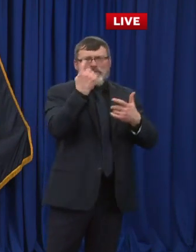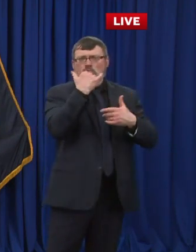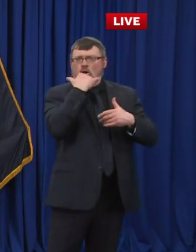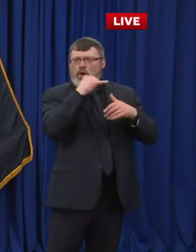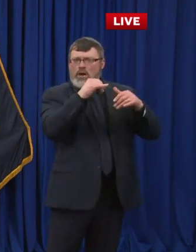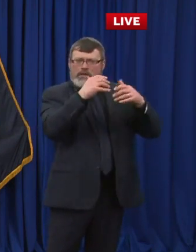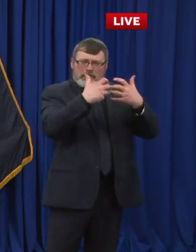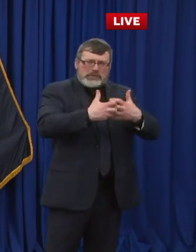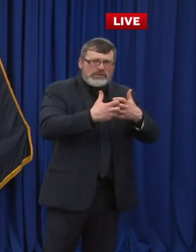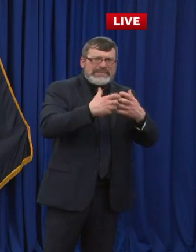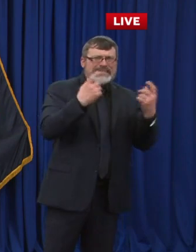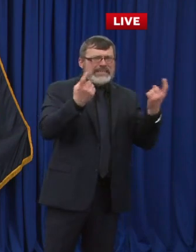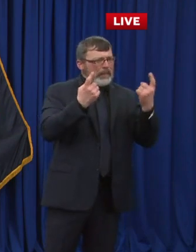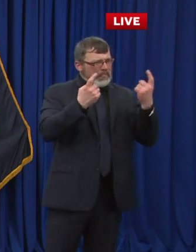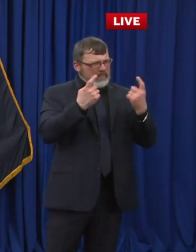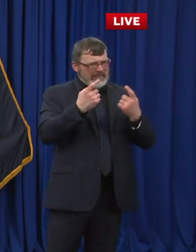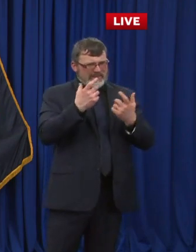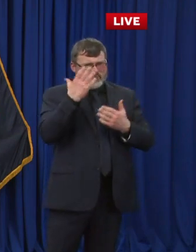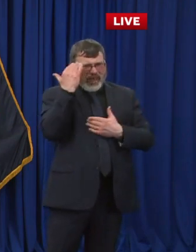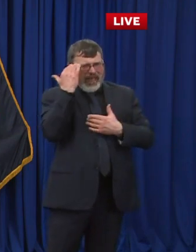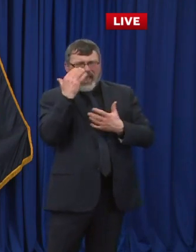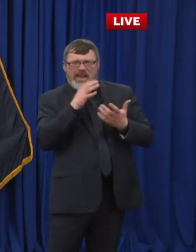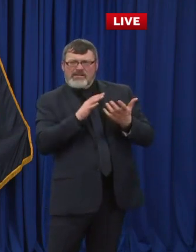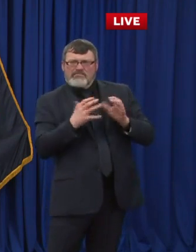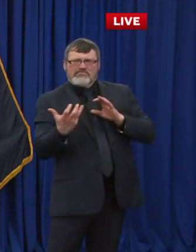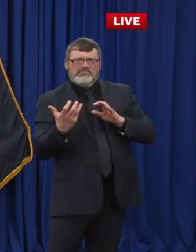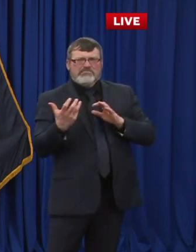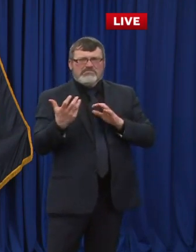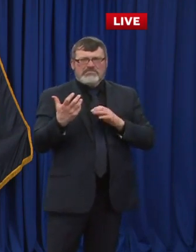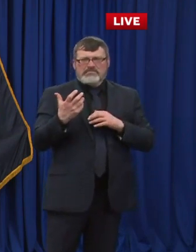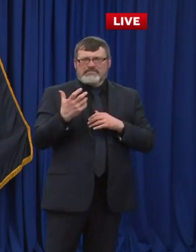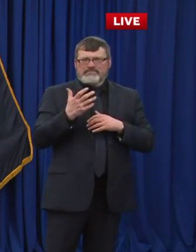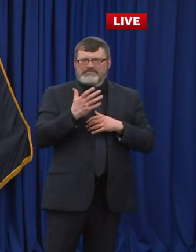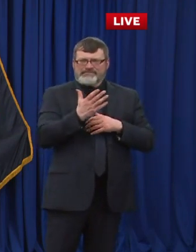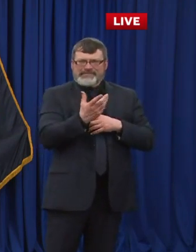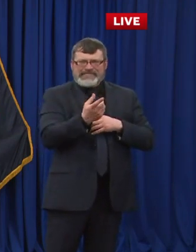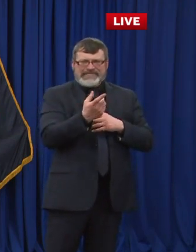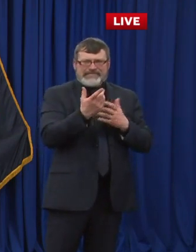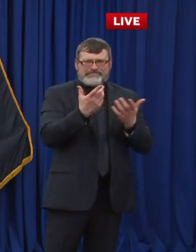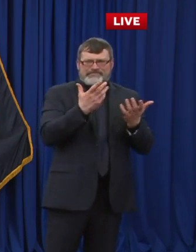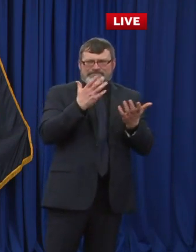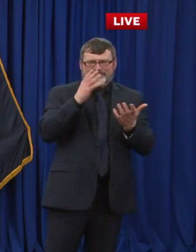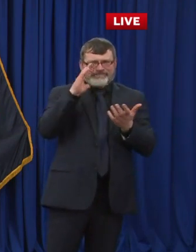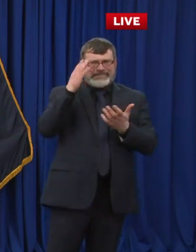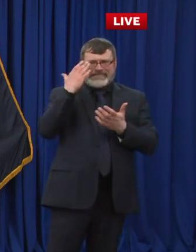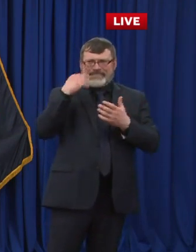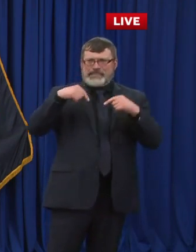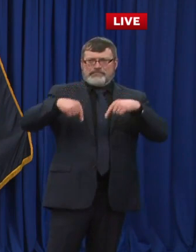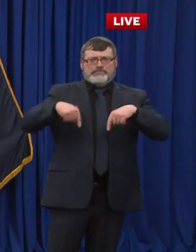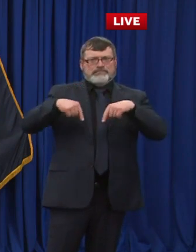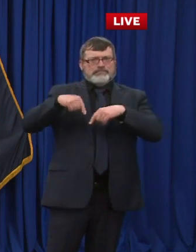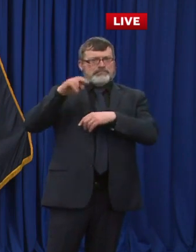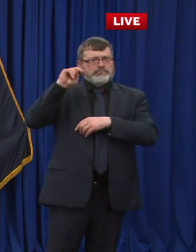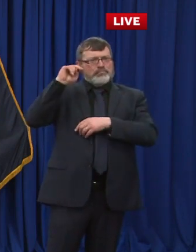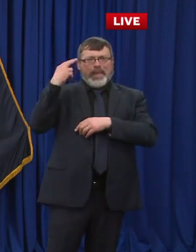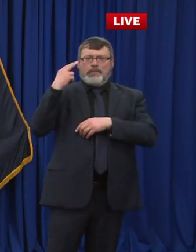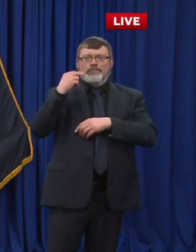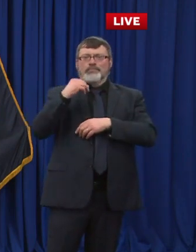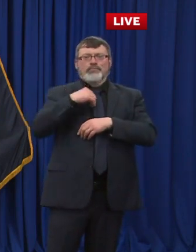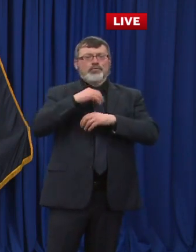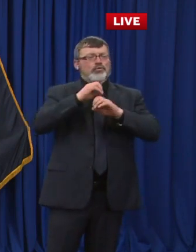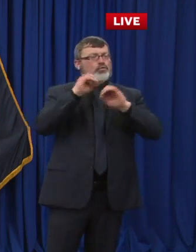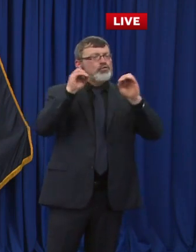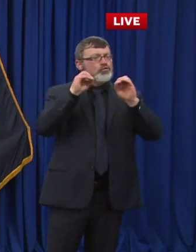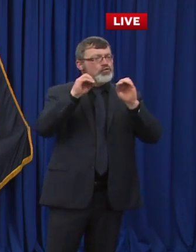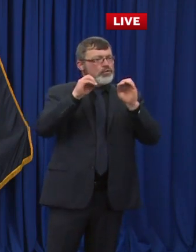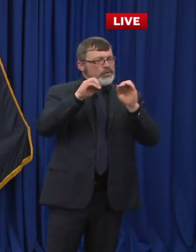any other problems. And there are no laws or provisions to provide for this type of investigation. So I'm wondering, should you be taking the leadership role,